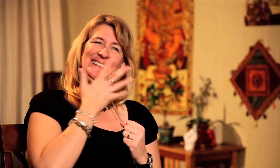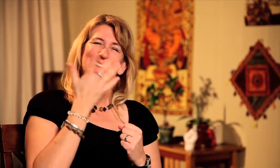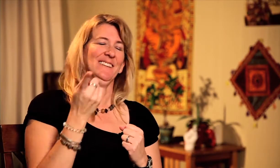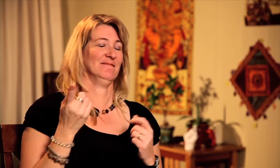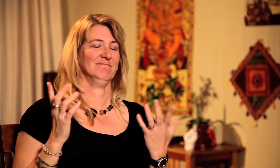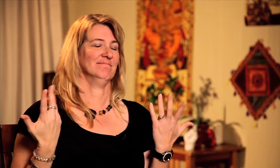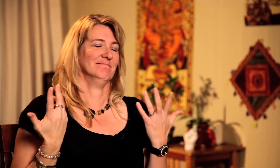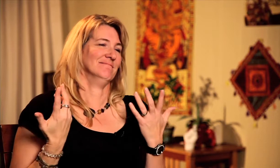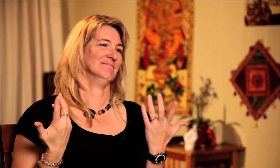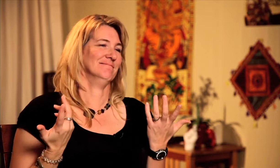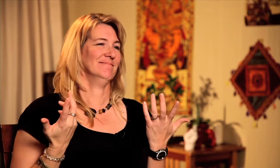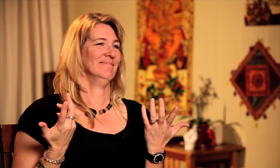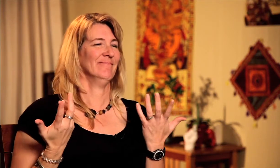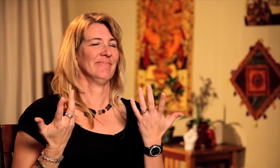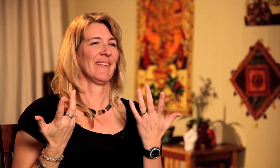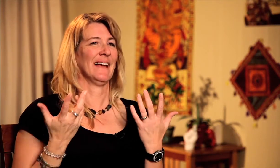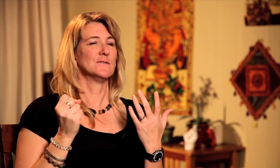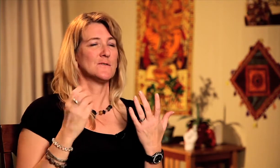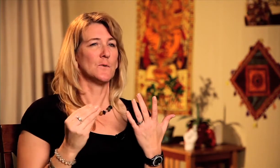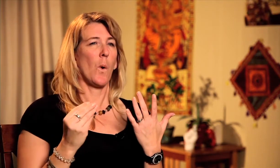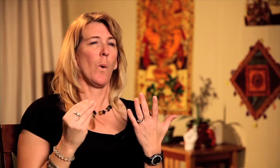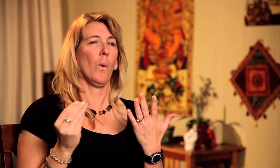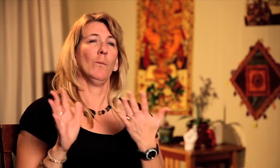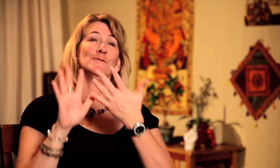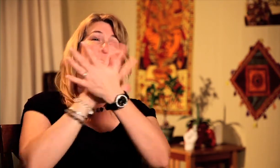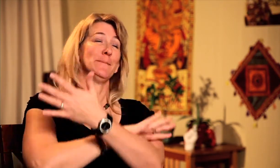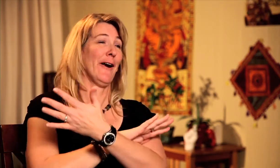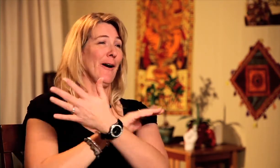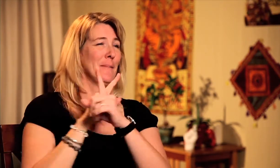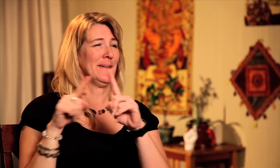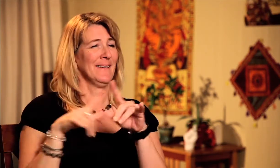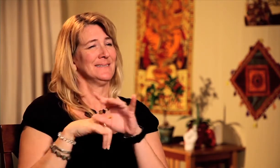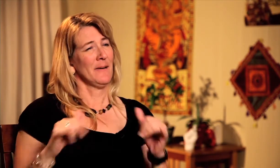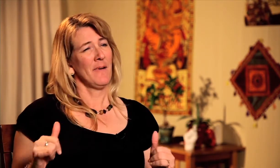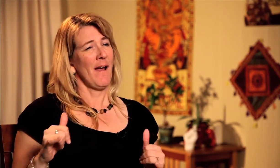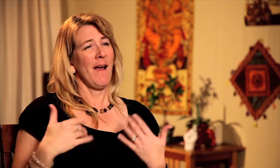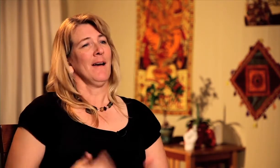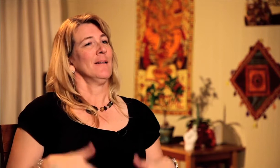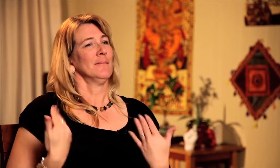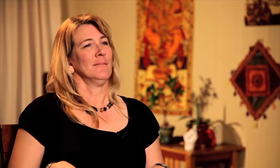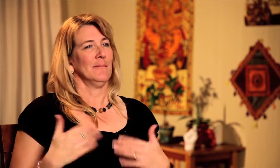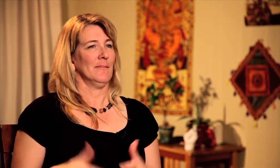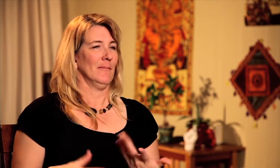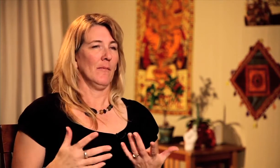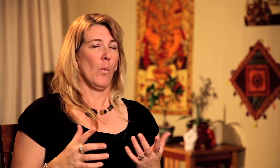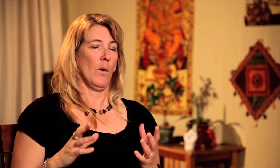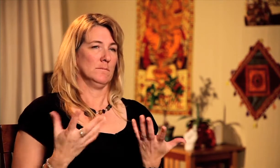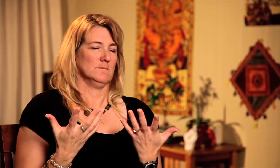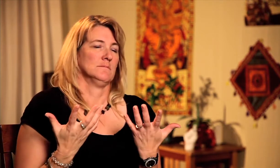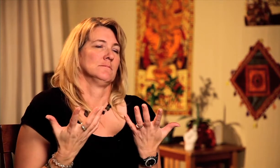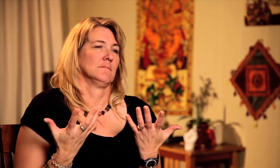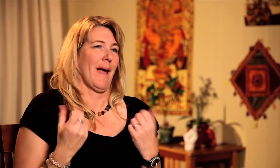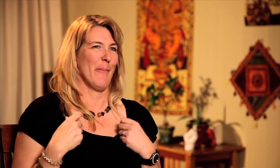You get the appearance that they're a part of it and they become transparent. And at the same time, they're amazing.